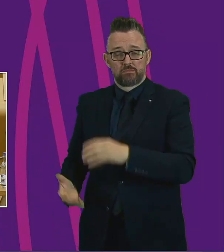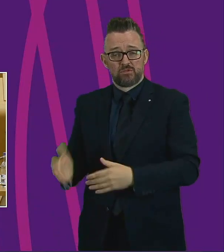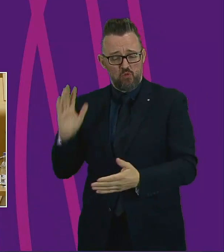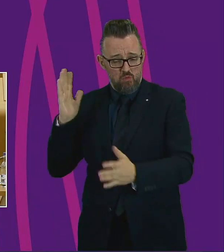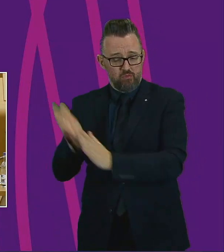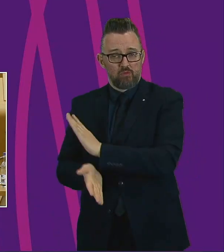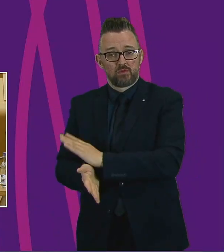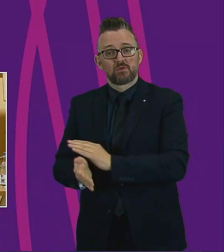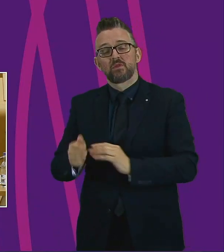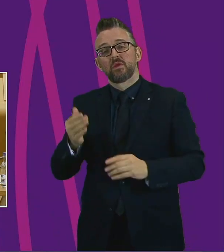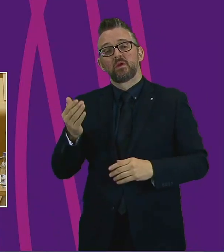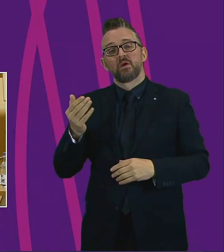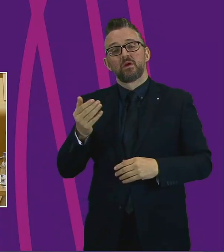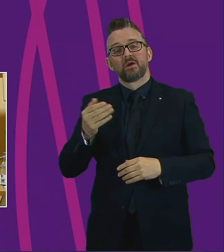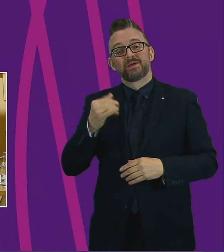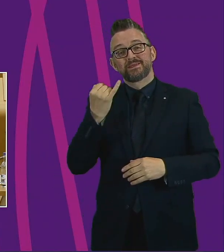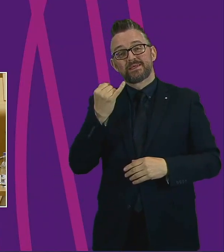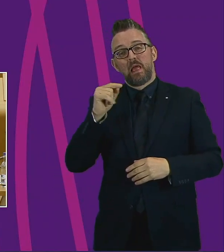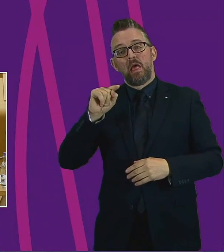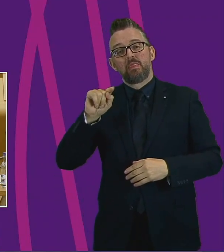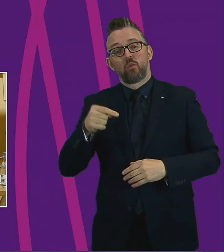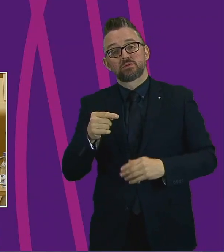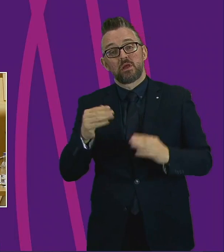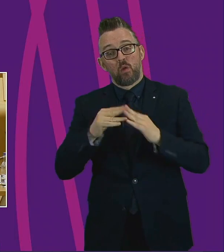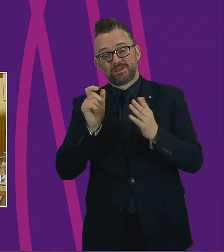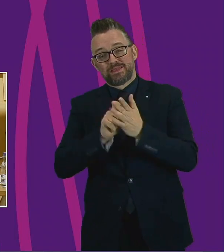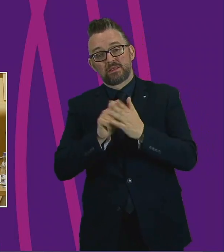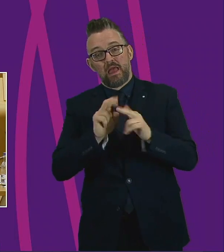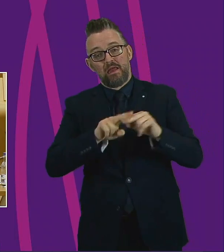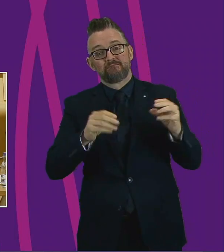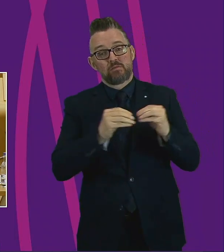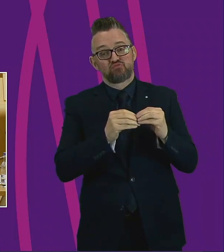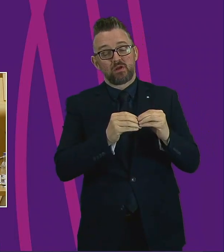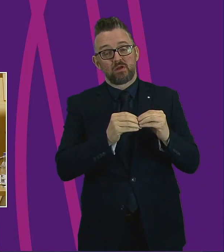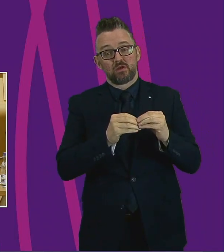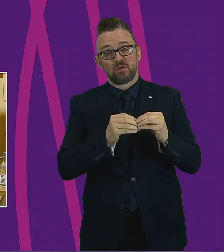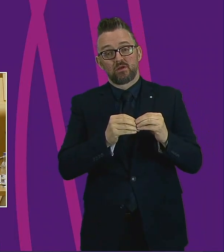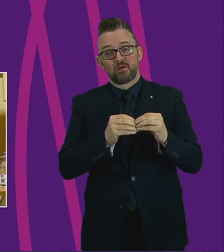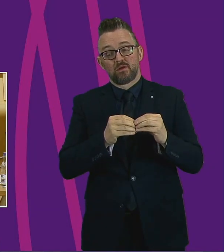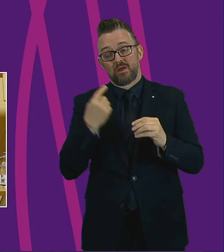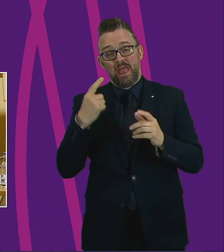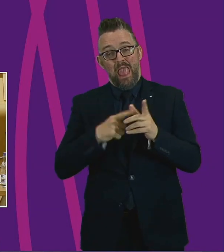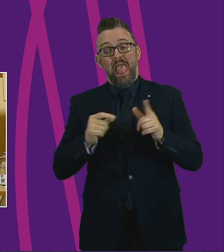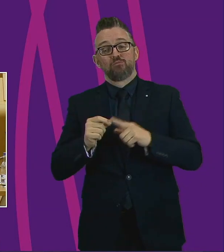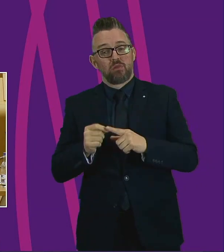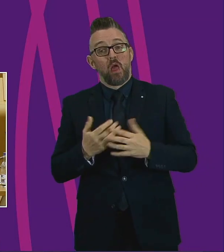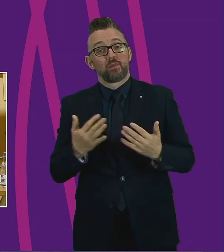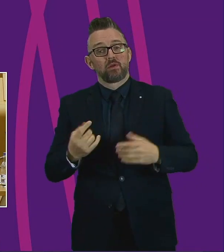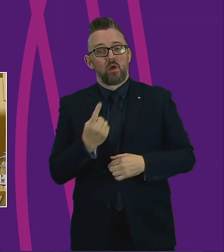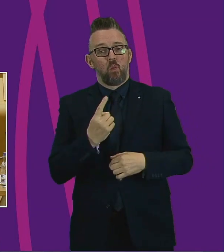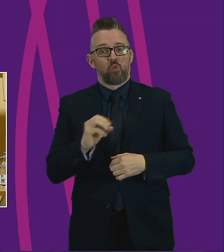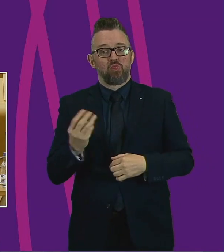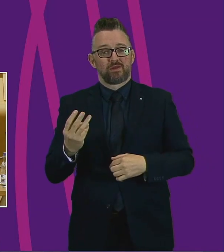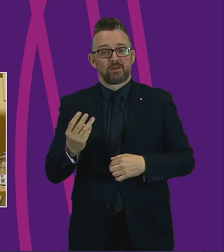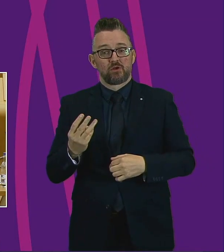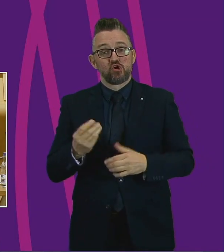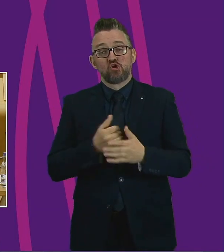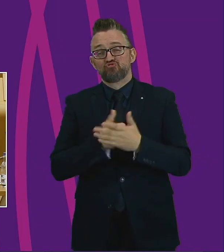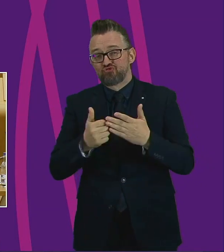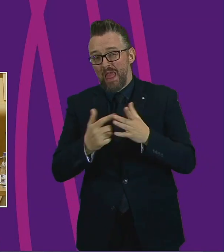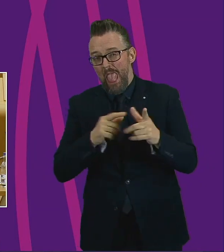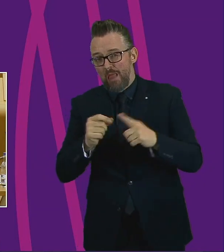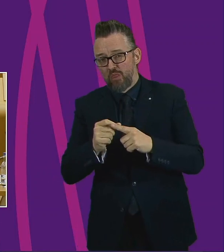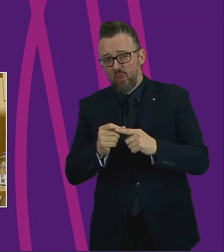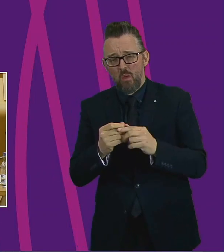were more than 6,000 house sales in Scotland in February and just 103 in April, normally the busiest month